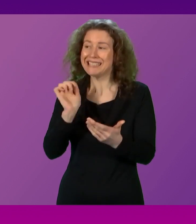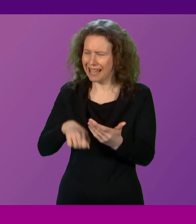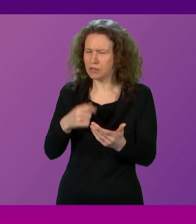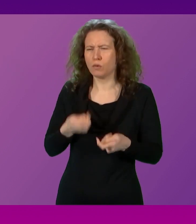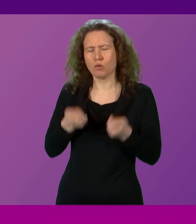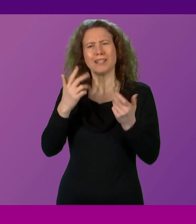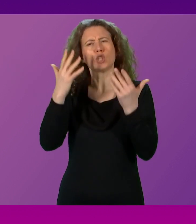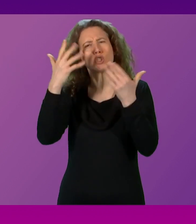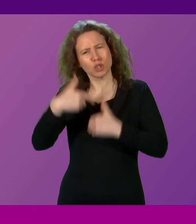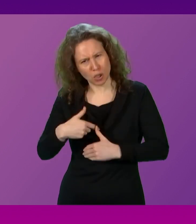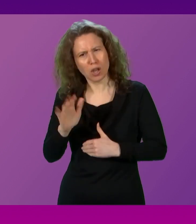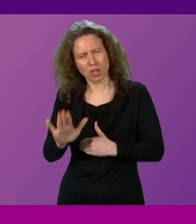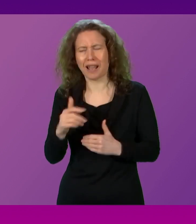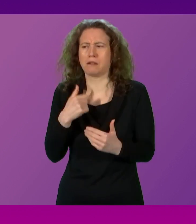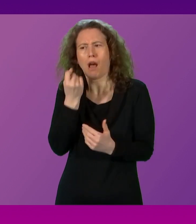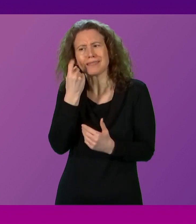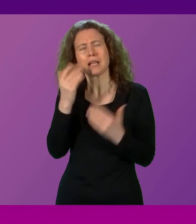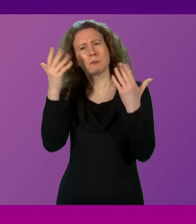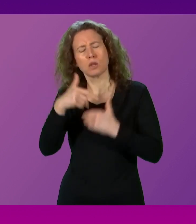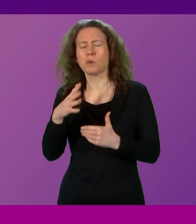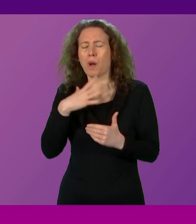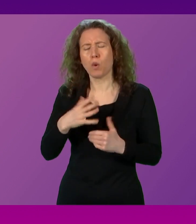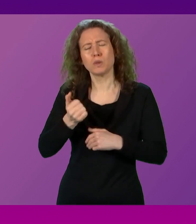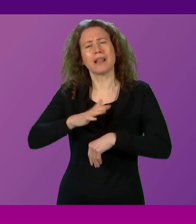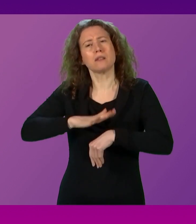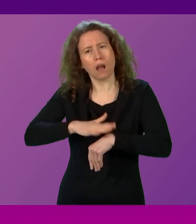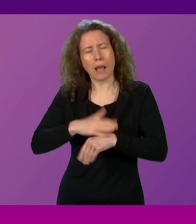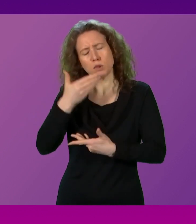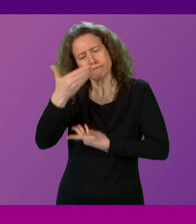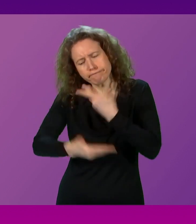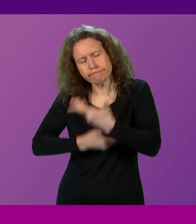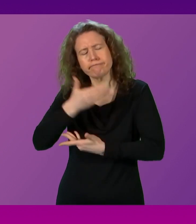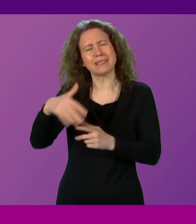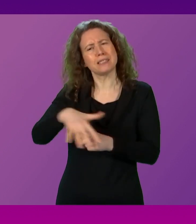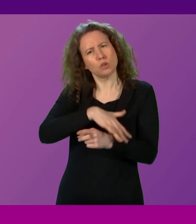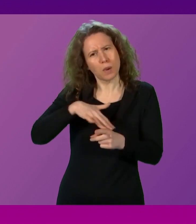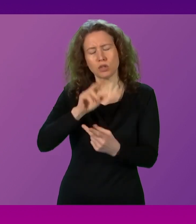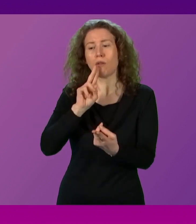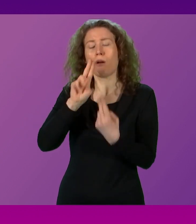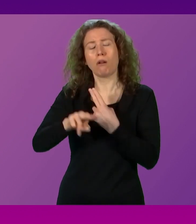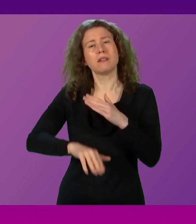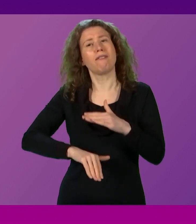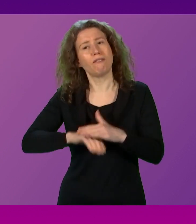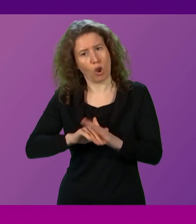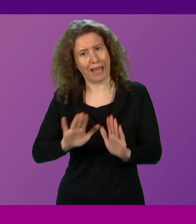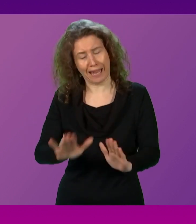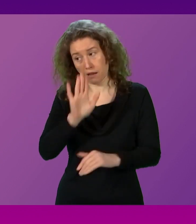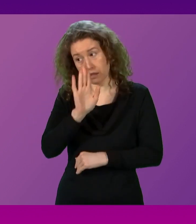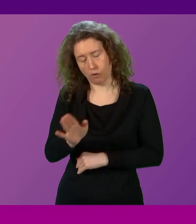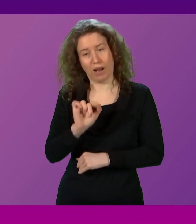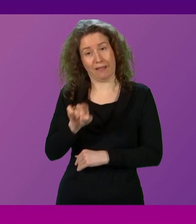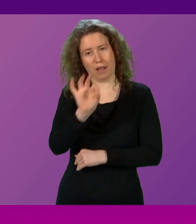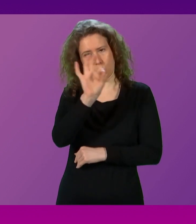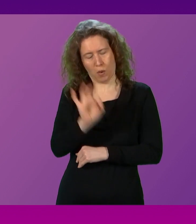important that I do address them. So I want to take some time, Presiding Officer, to set out the situation and answer Douglas Ross's question directly,